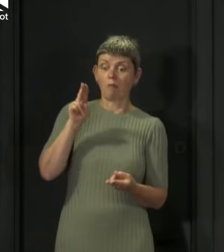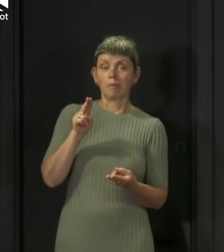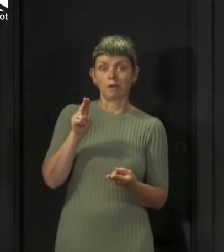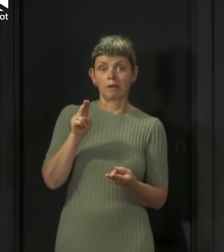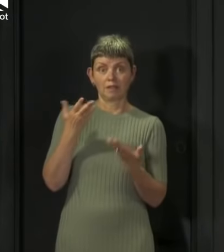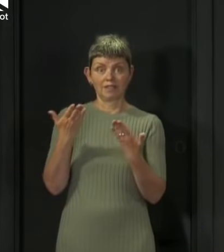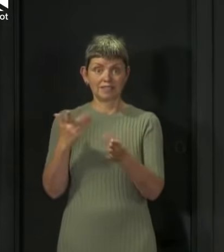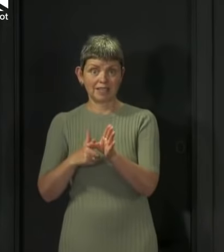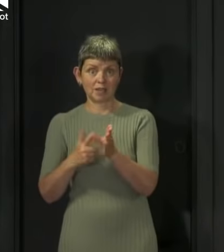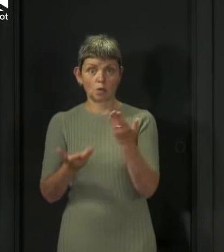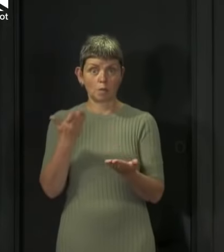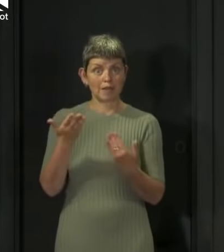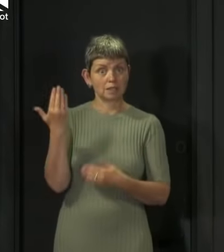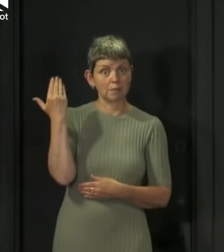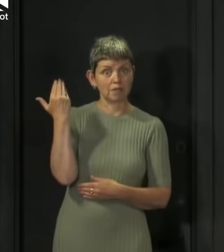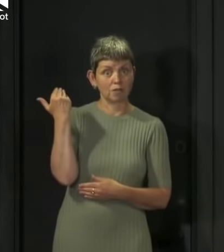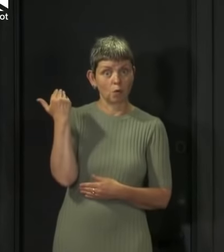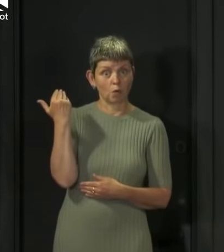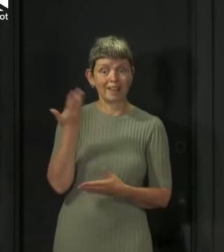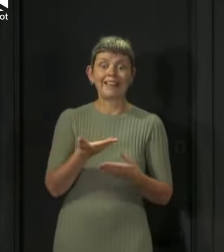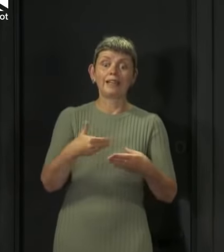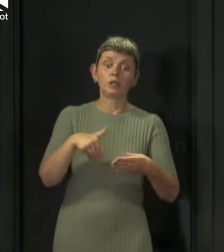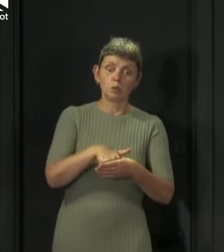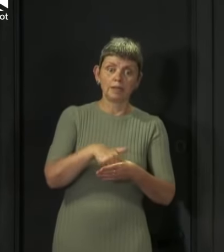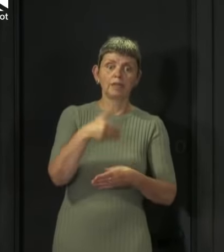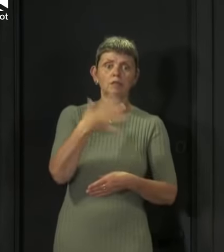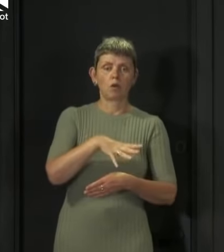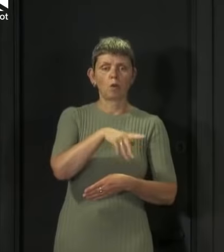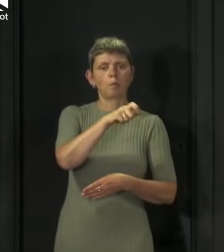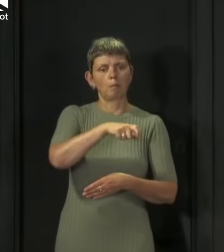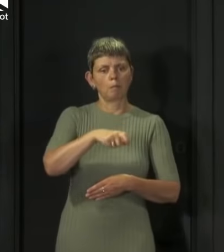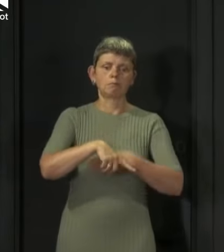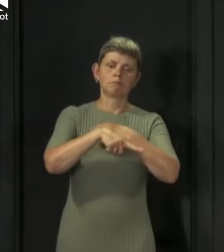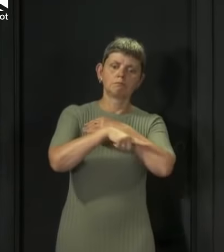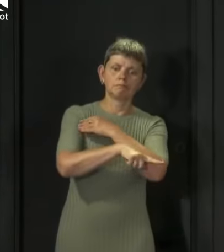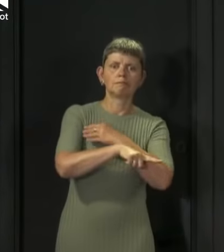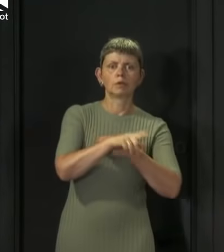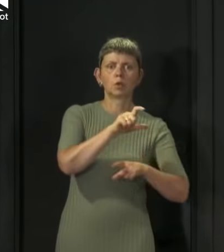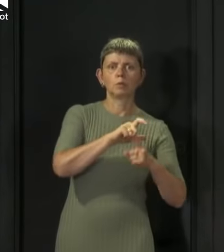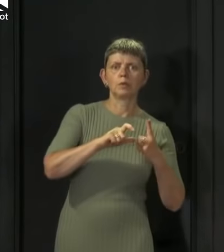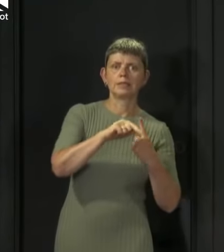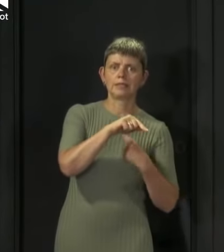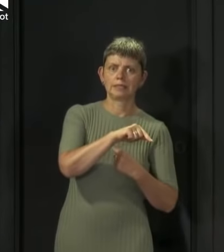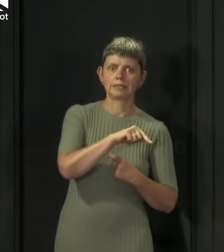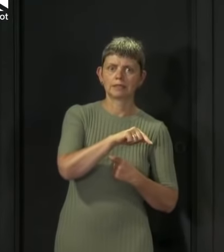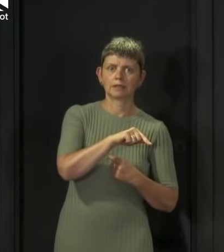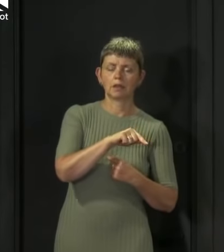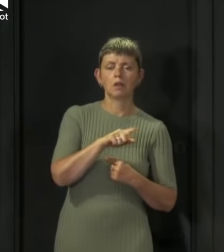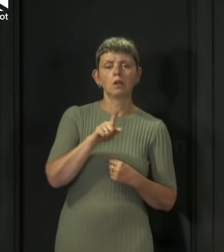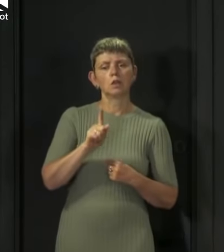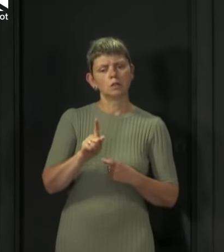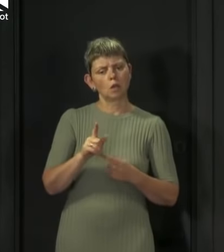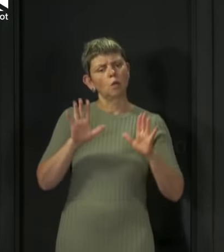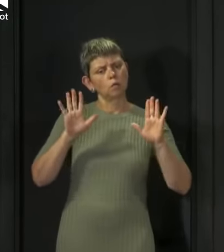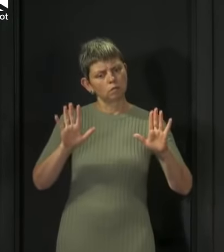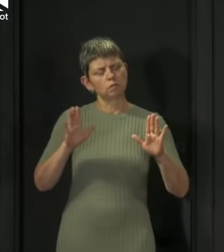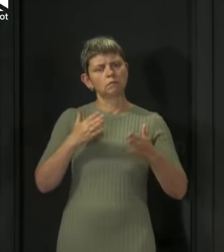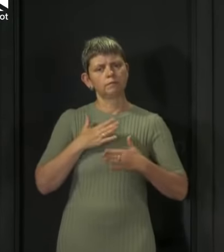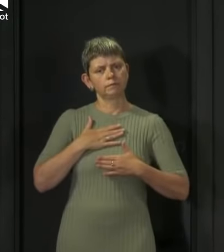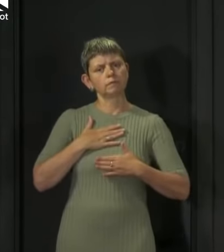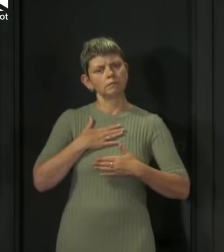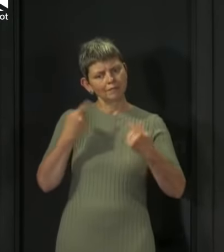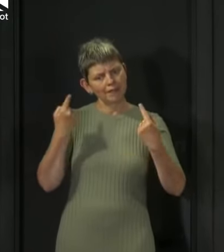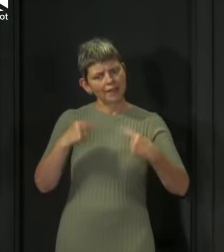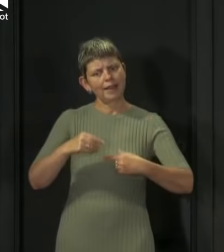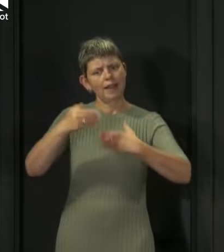people in our more deprived, from our more deprived communities. So let's allow this next part of the process to take